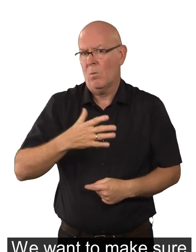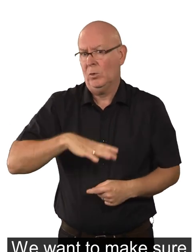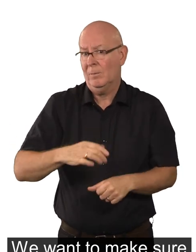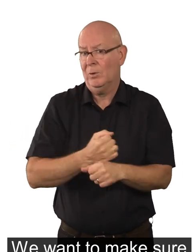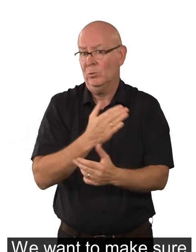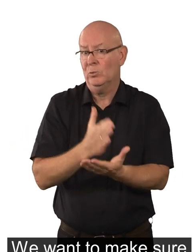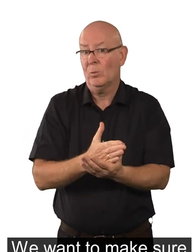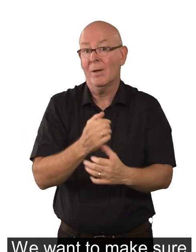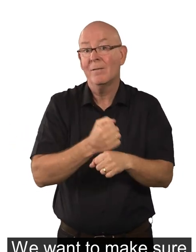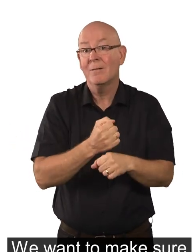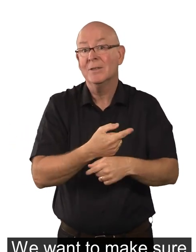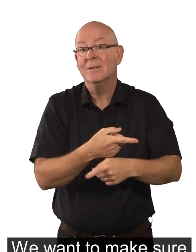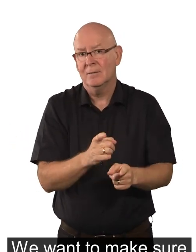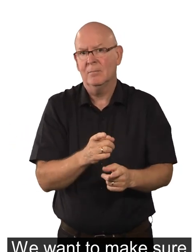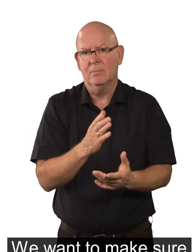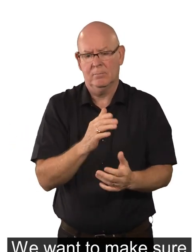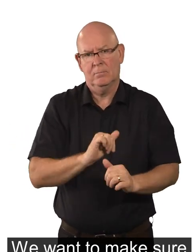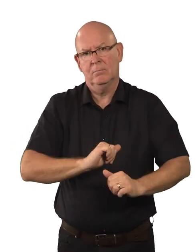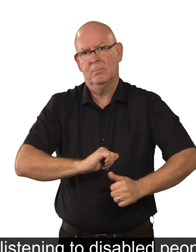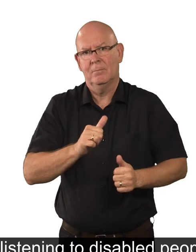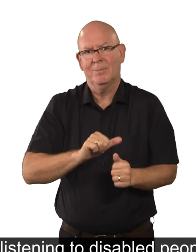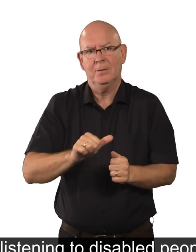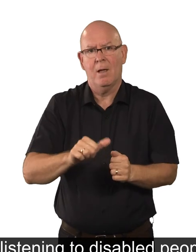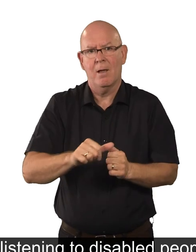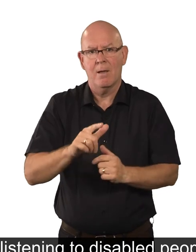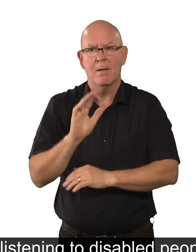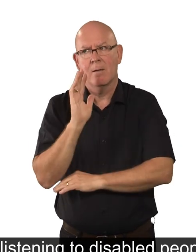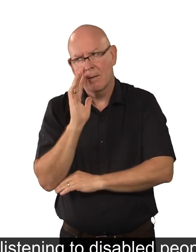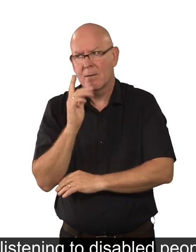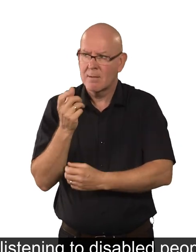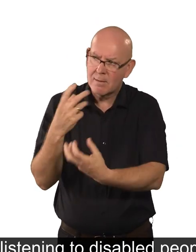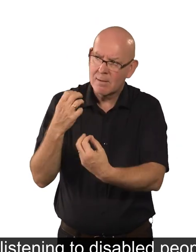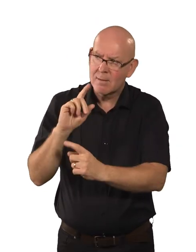We want to make sure the Government is better at listening to disabled people.